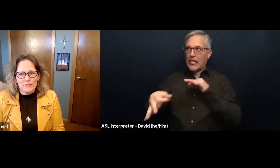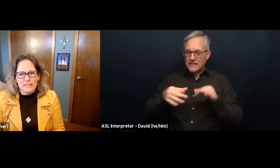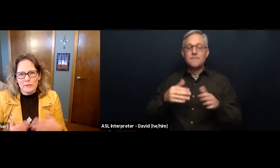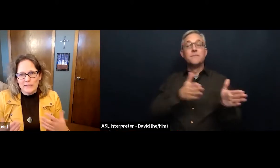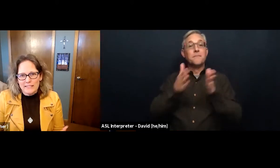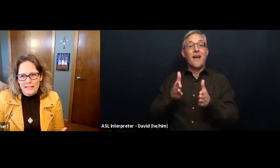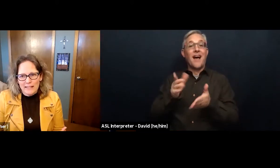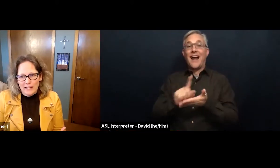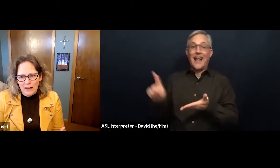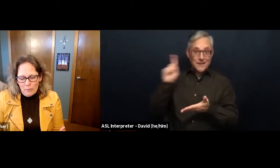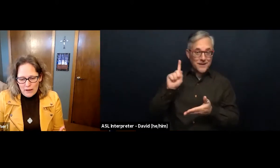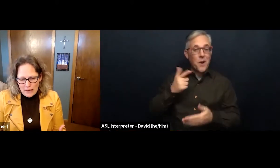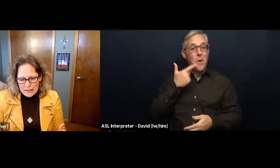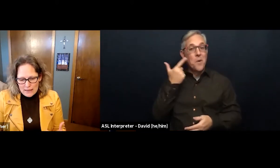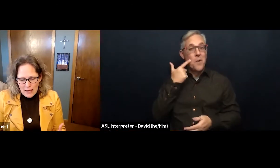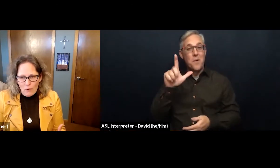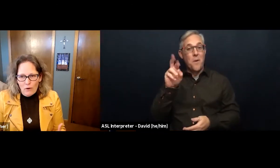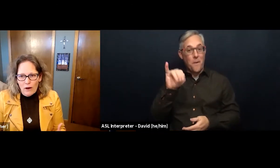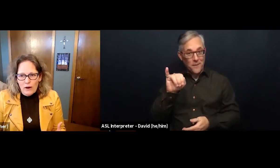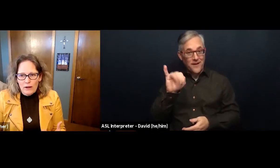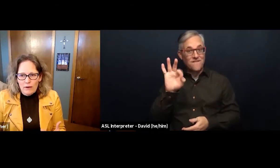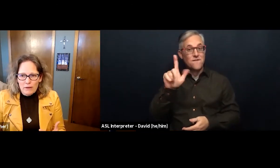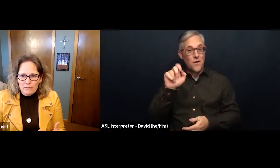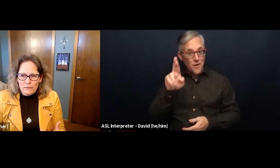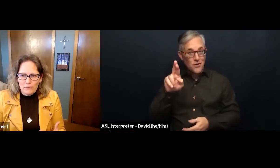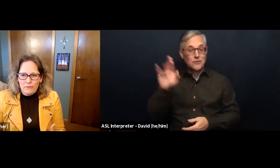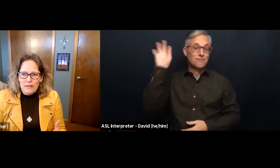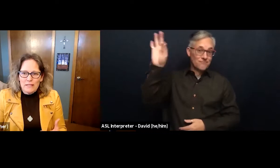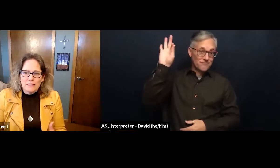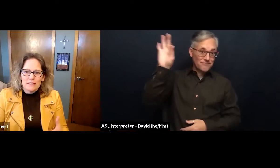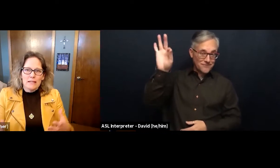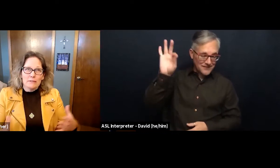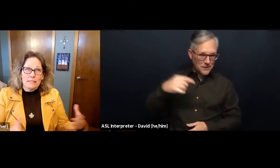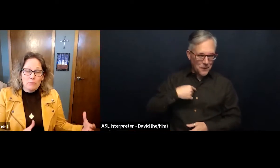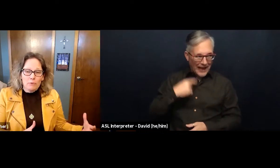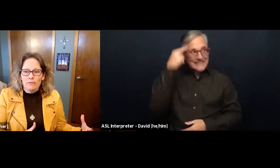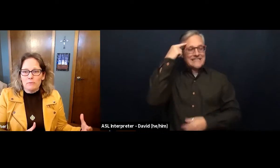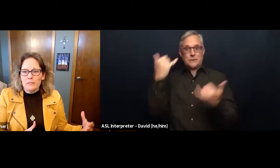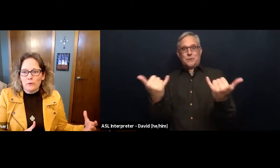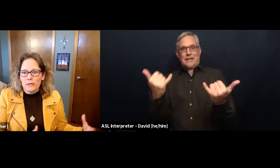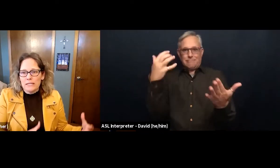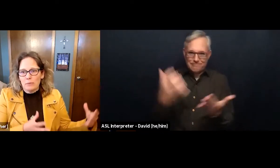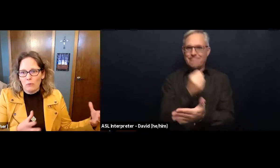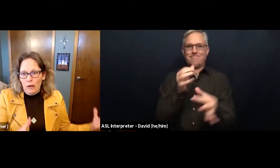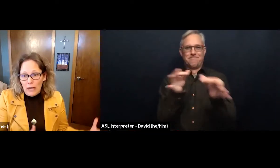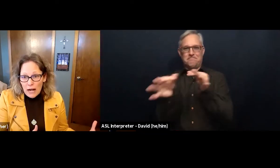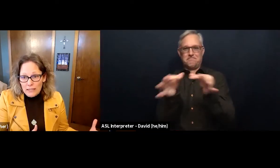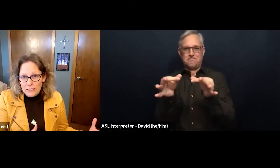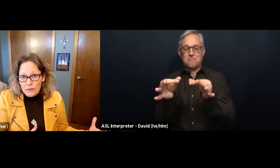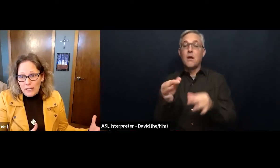just to want to set that up, that we've sort of stepped away from stories about what God is doing